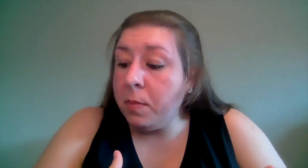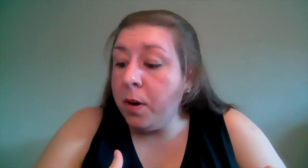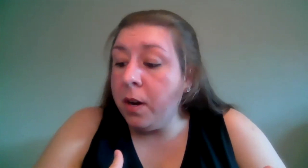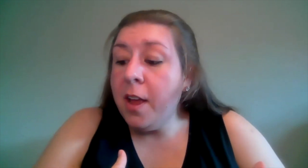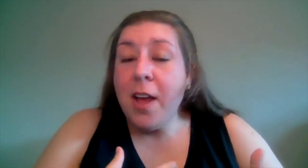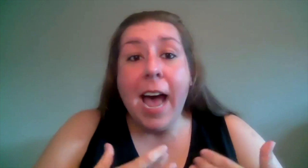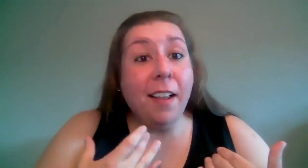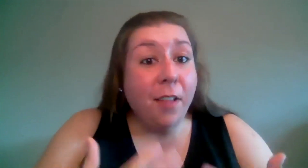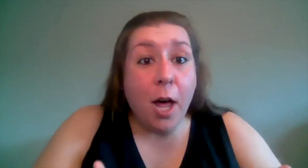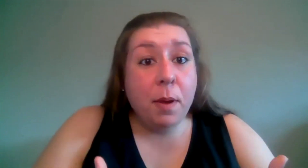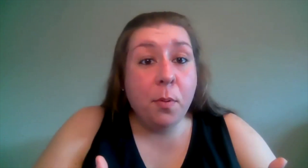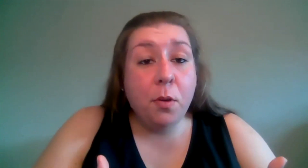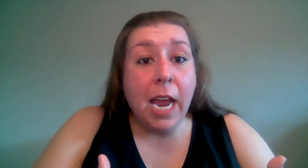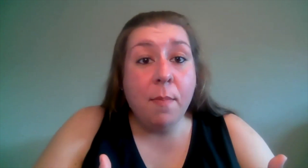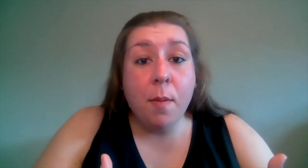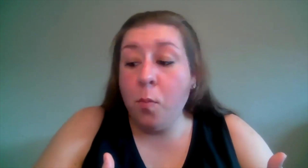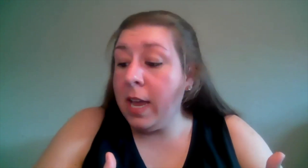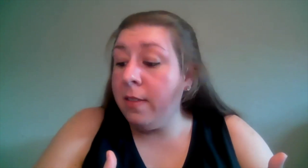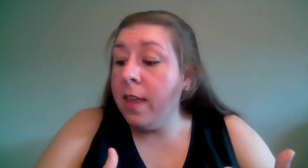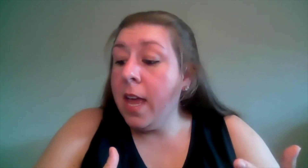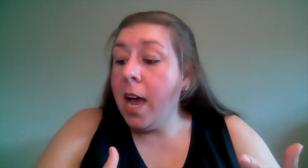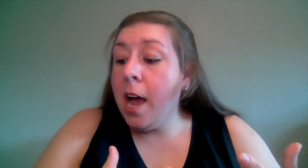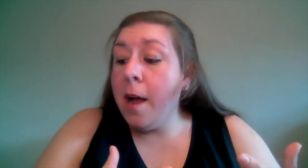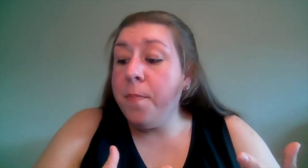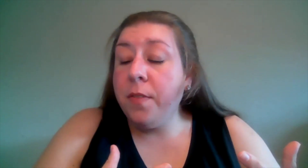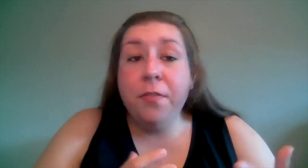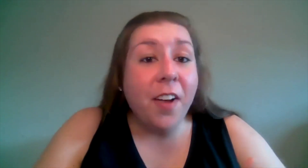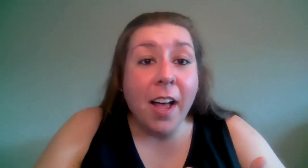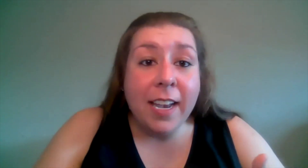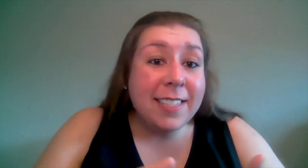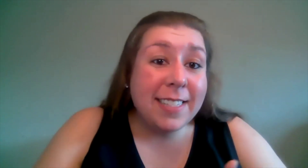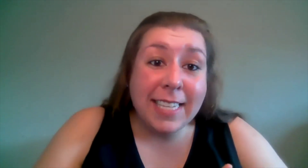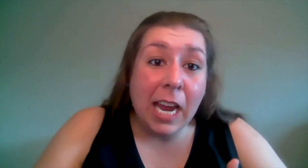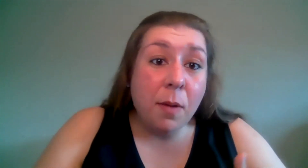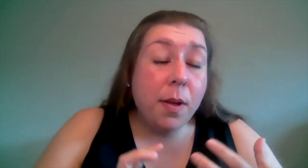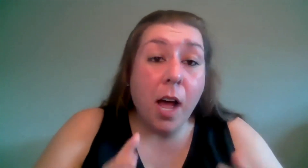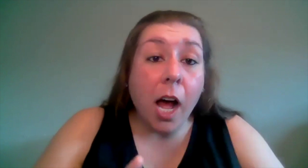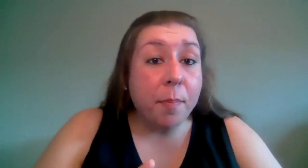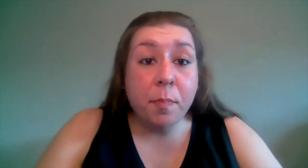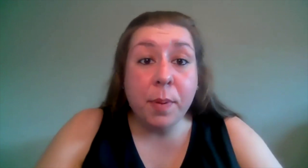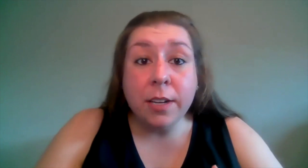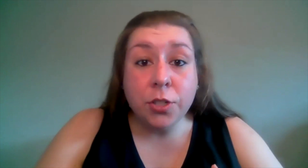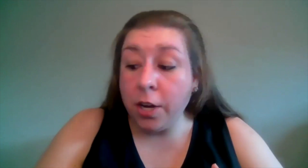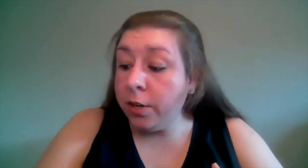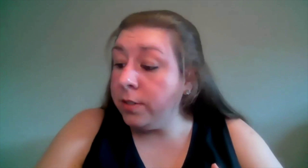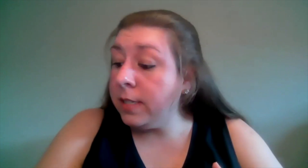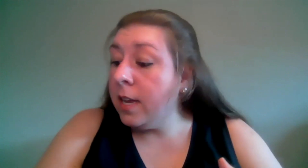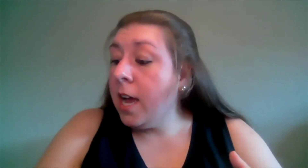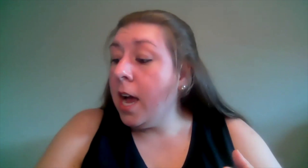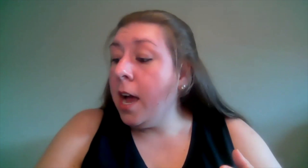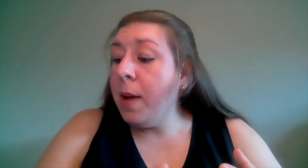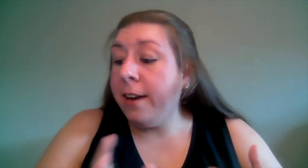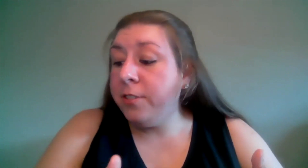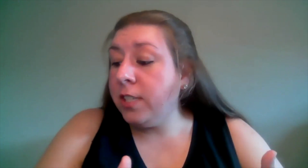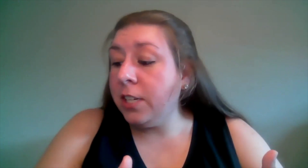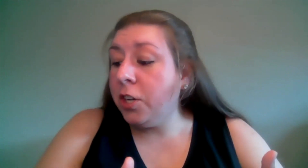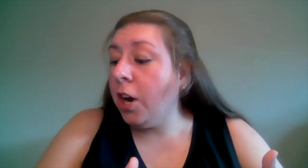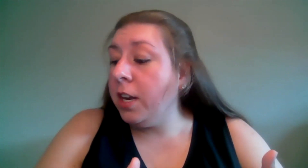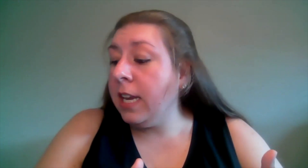member had a lot of people who came up with um fun escape upbeat shows um after such a hard